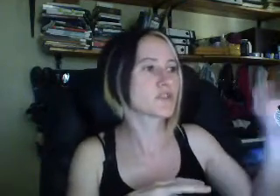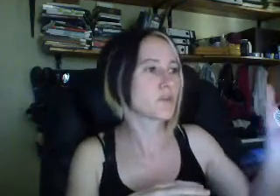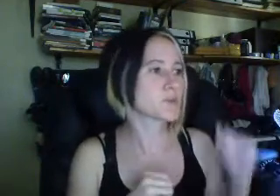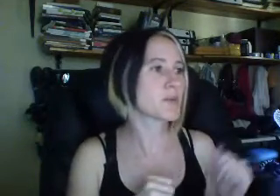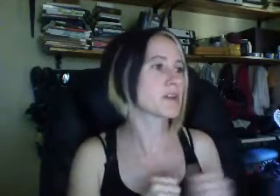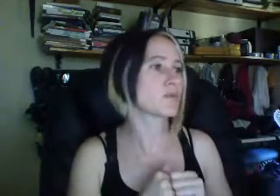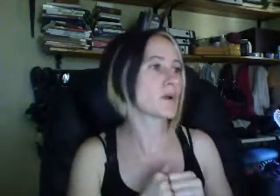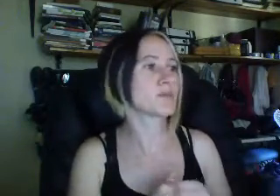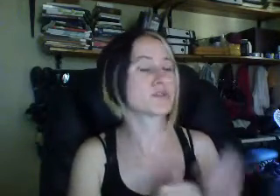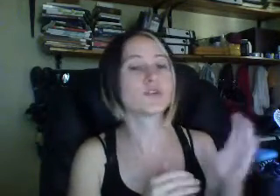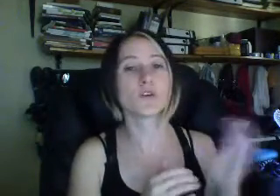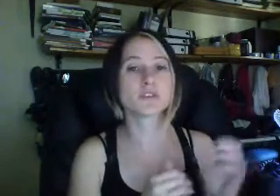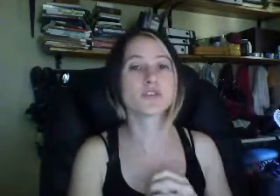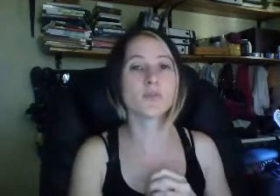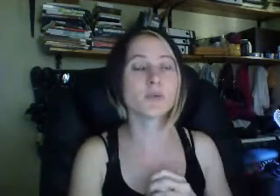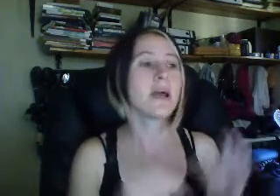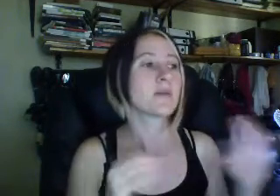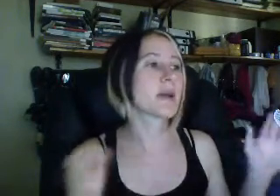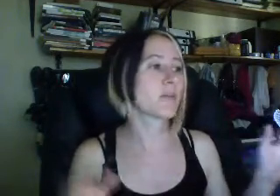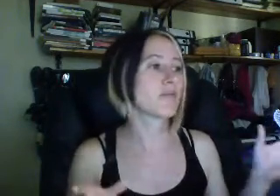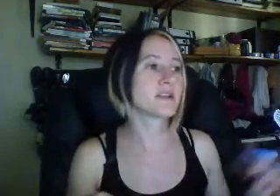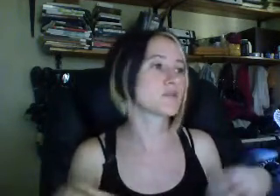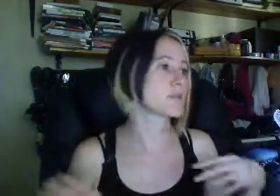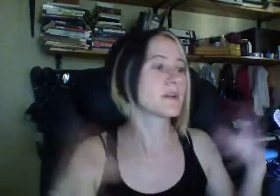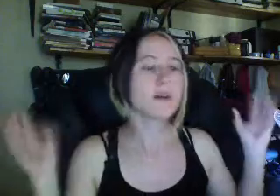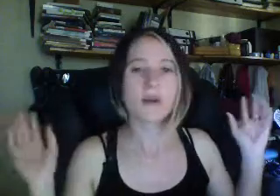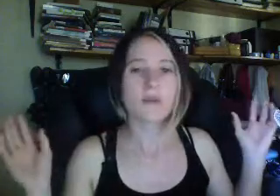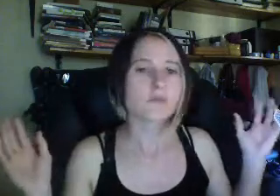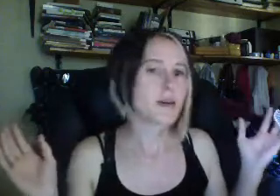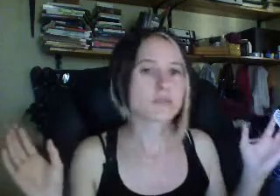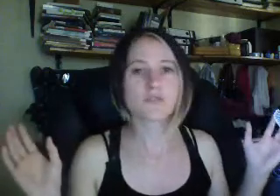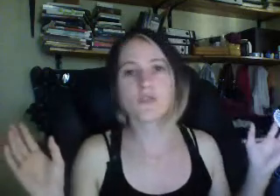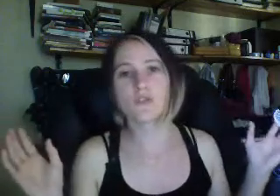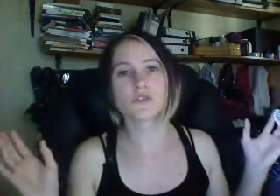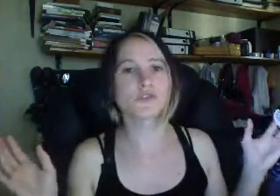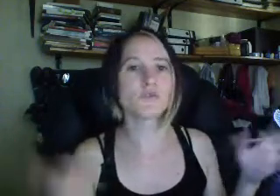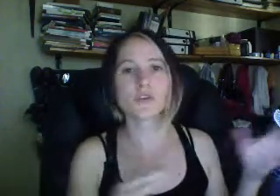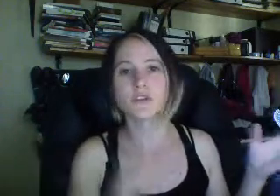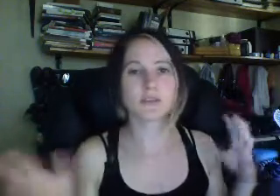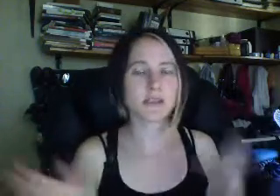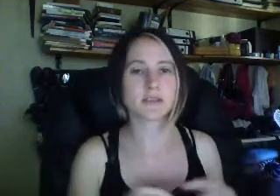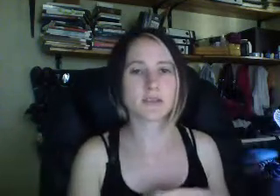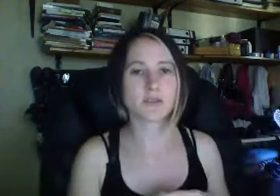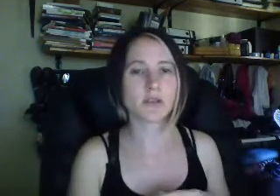Like, for example, the perspective of one person who worked as a stripper, and became friends with thousands of girls who worked in the sex industry,